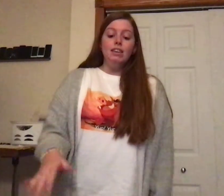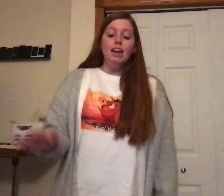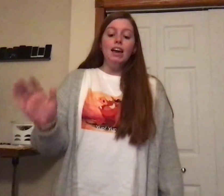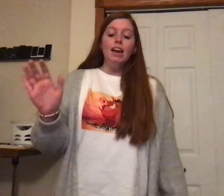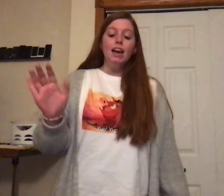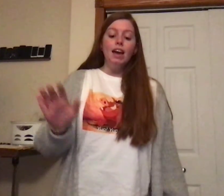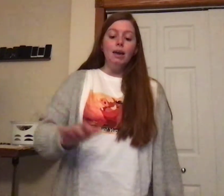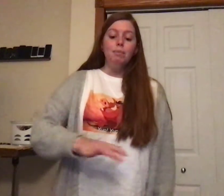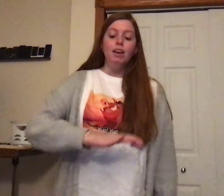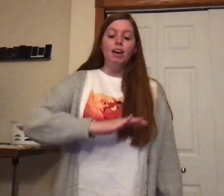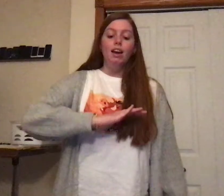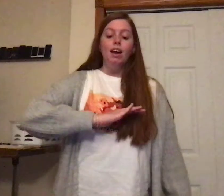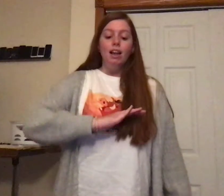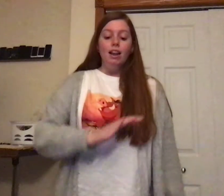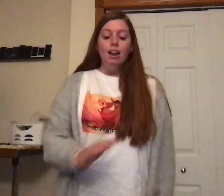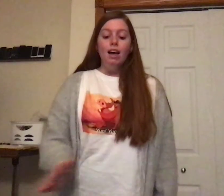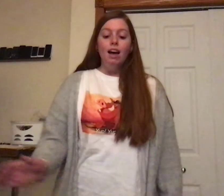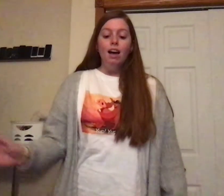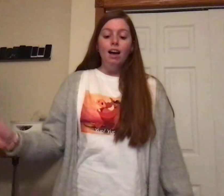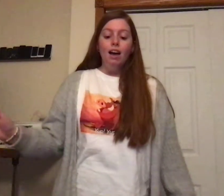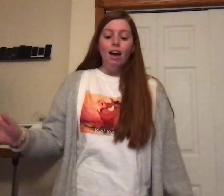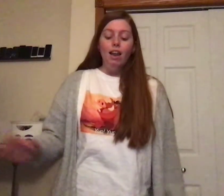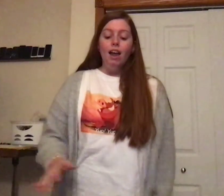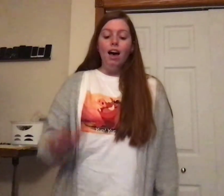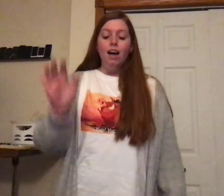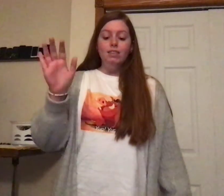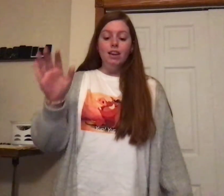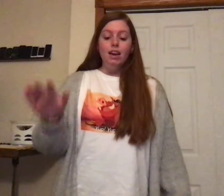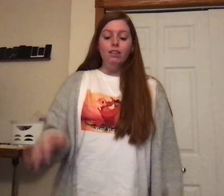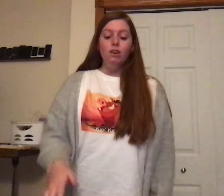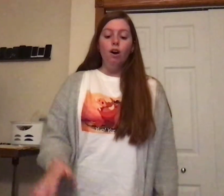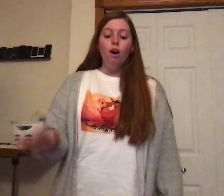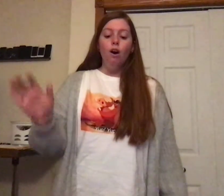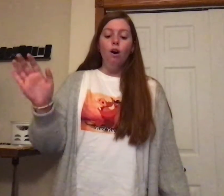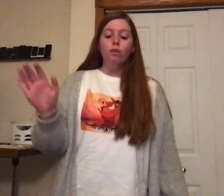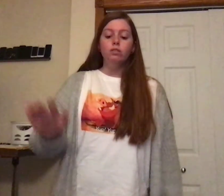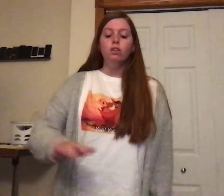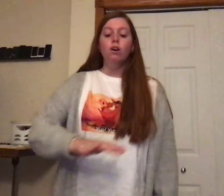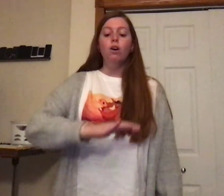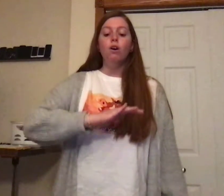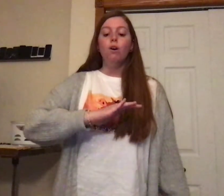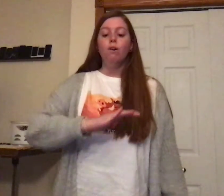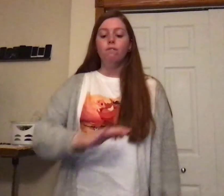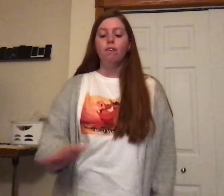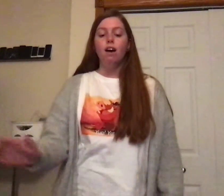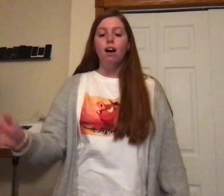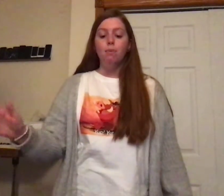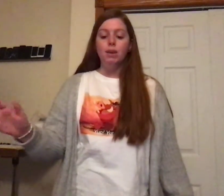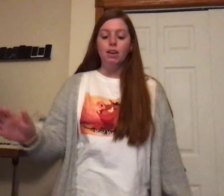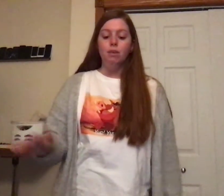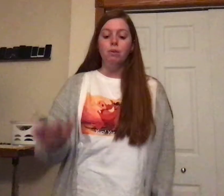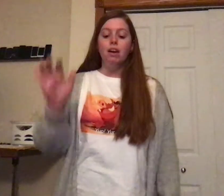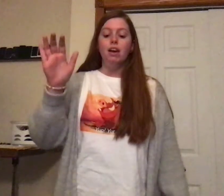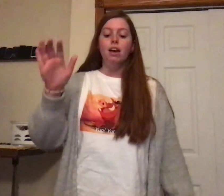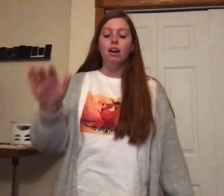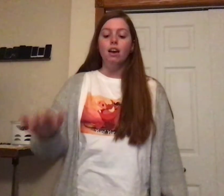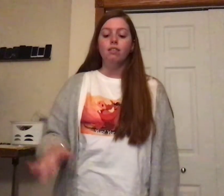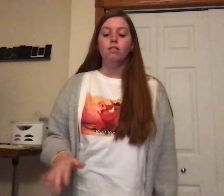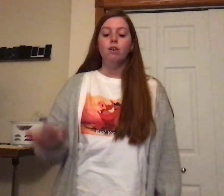Si, Mi, La, La, Ti, Do, Sol, Fa, Mi, Re, Do.